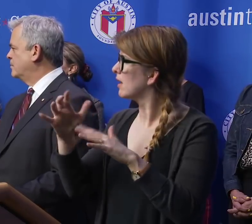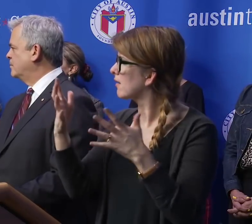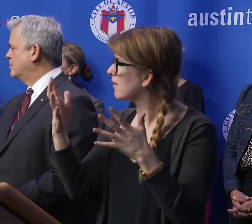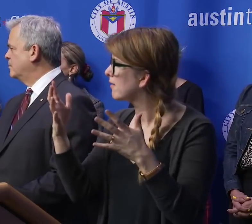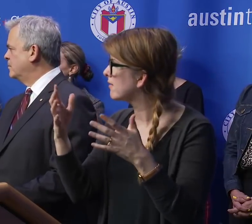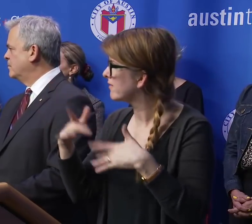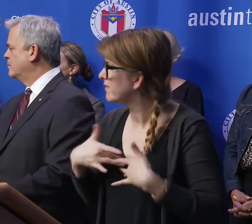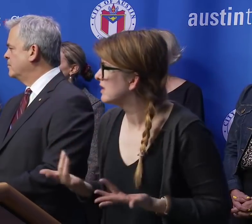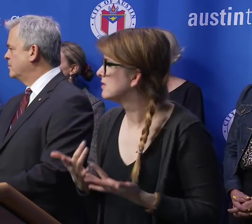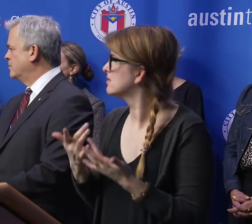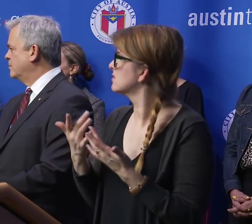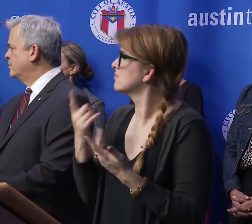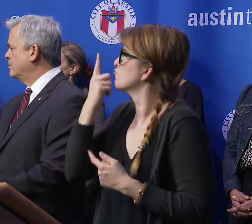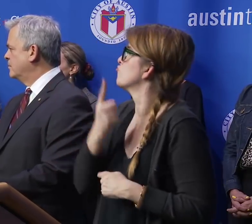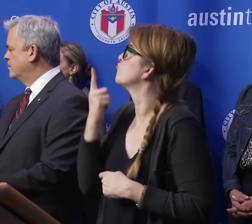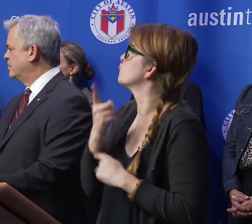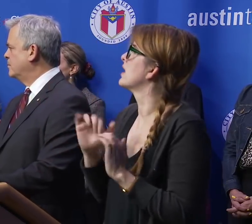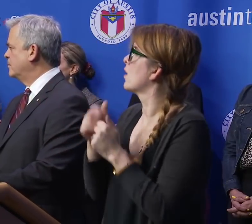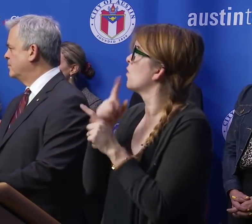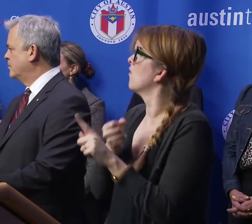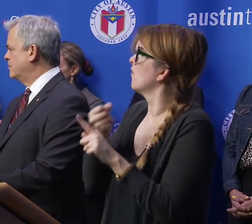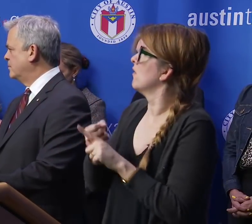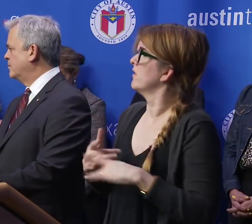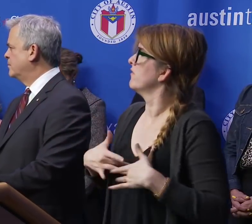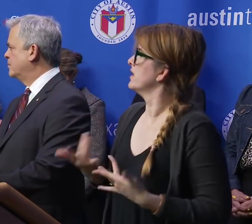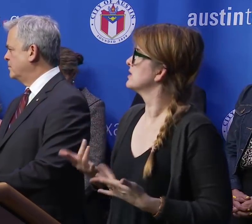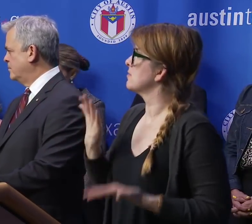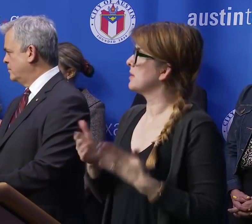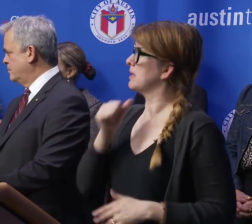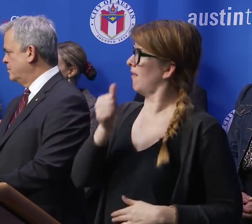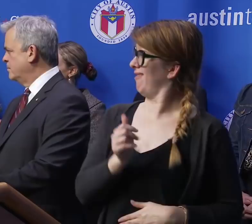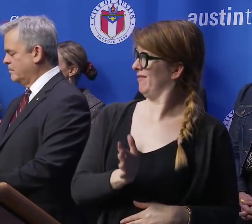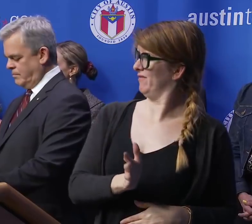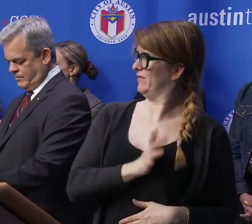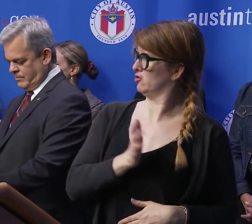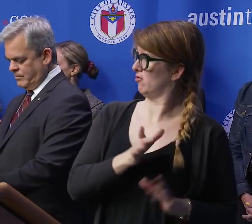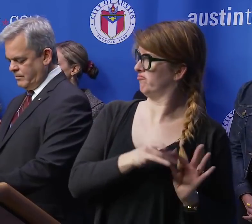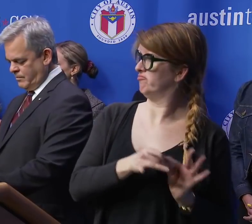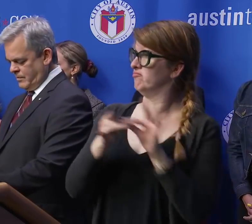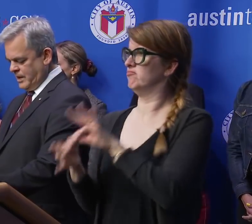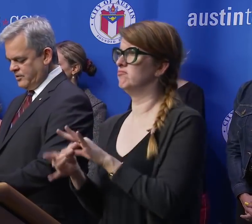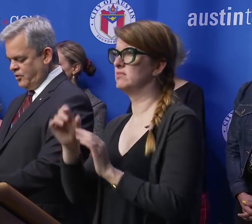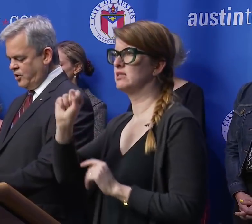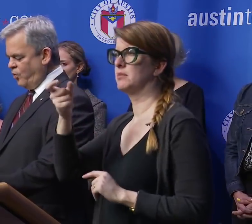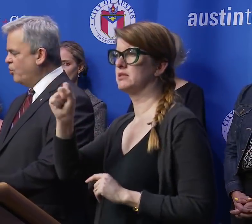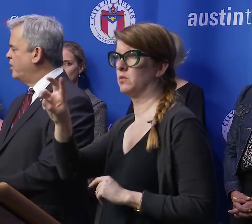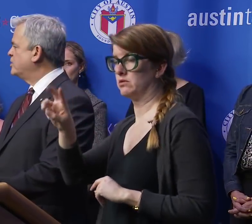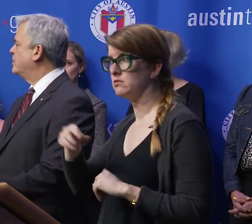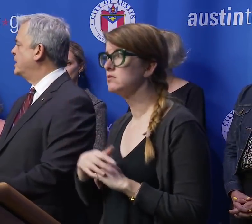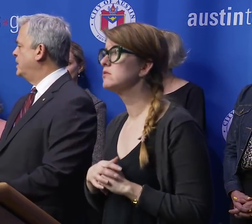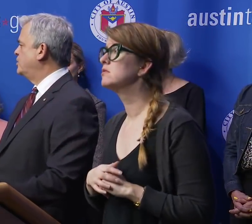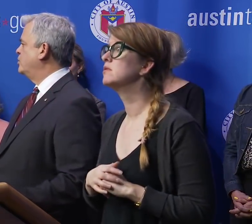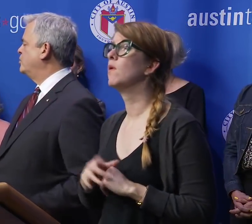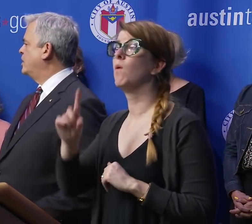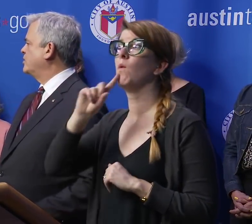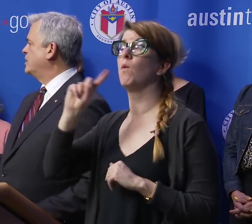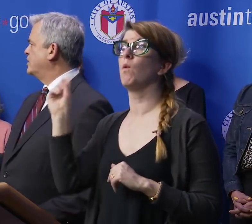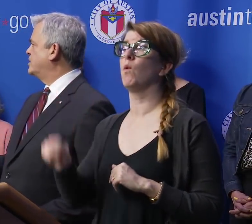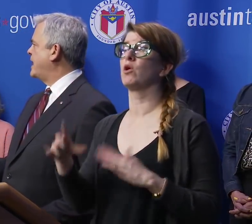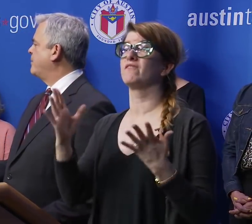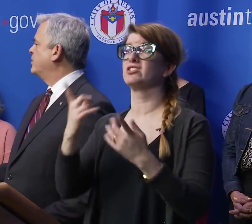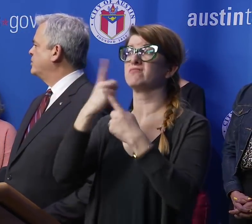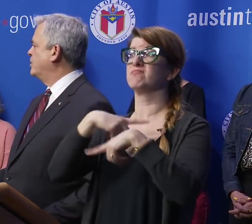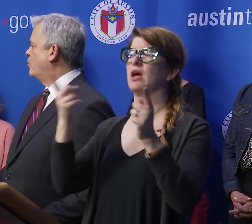this would affect events that may not be officially related to South by Southwest? So the order that's being issued